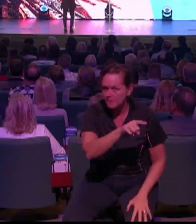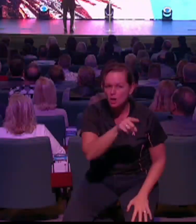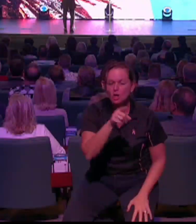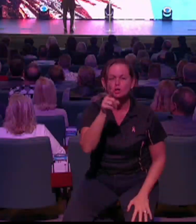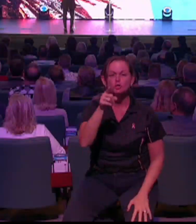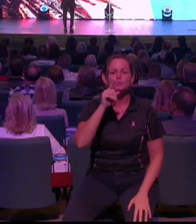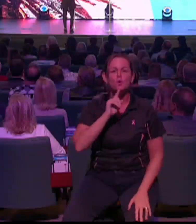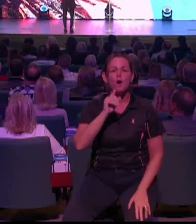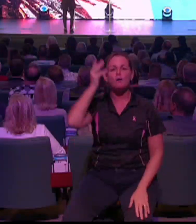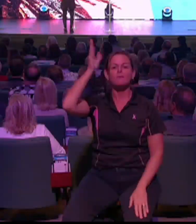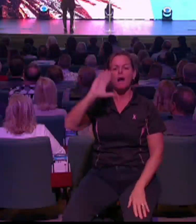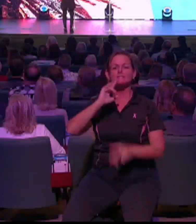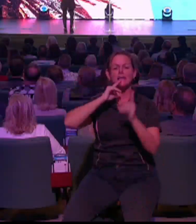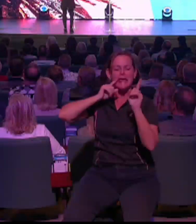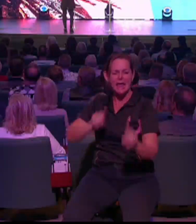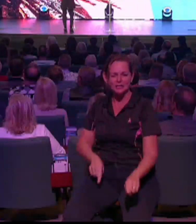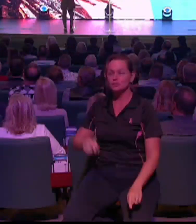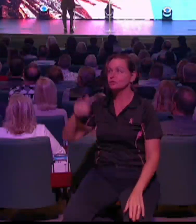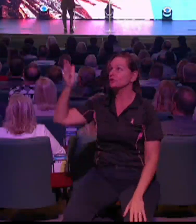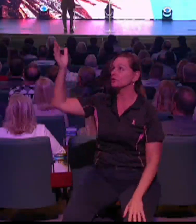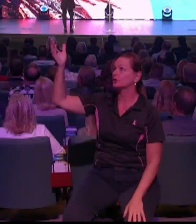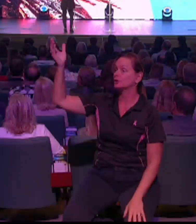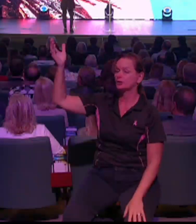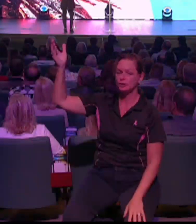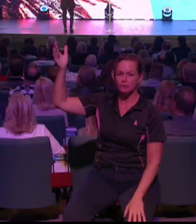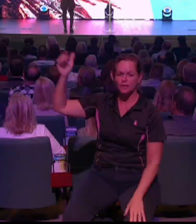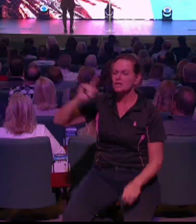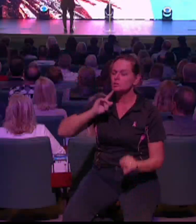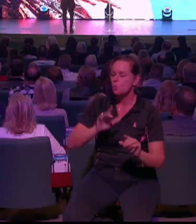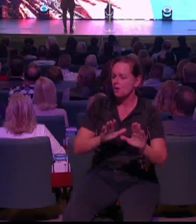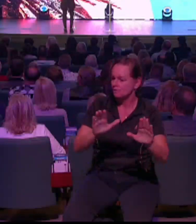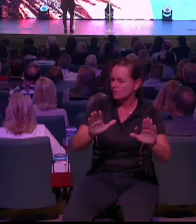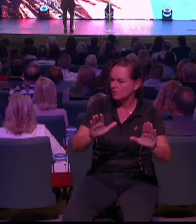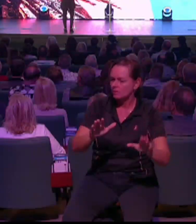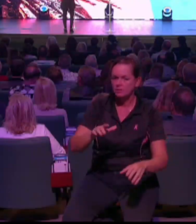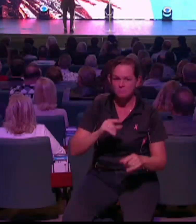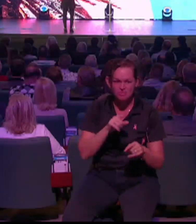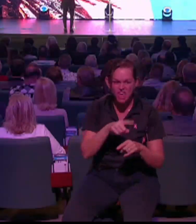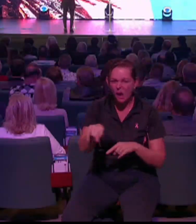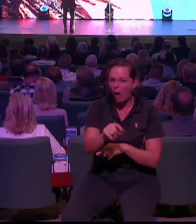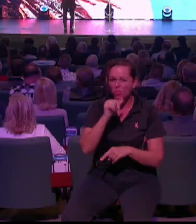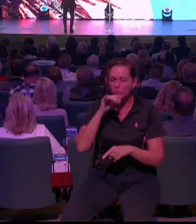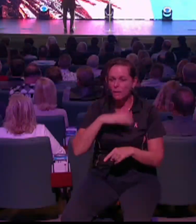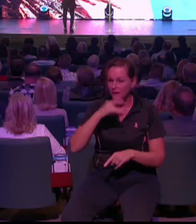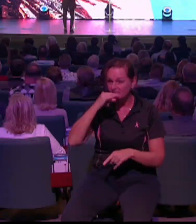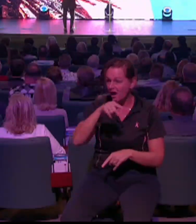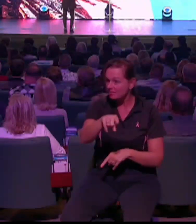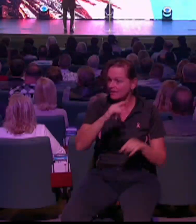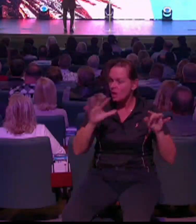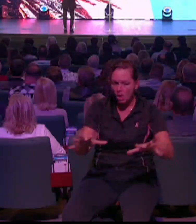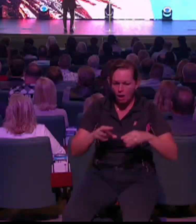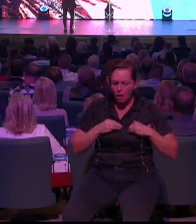I had a motorcycle until my son wrecked it. We were just in Thailand, and there was this really dangerous channel, and these